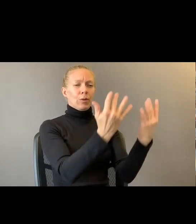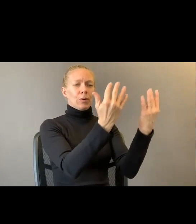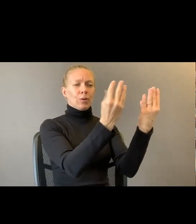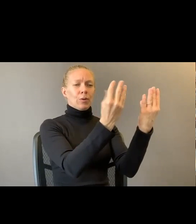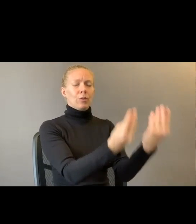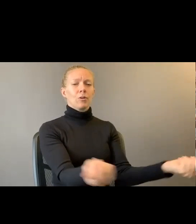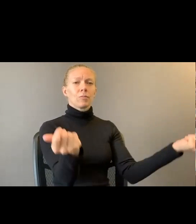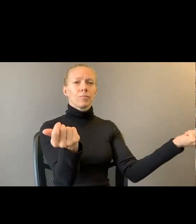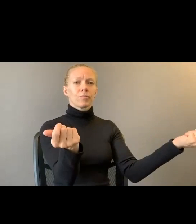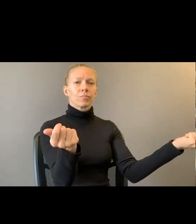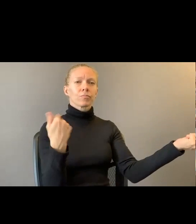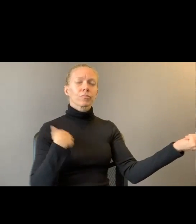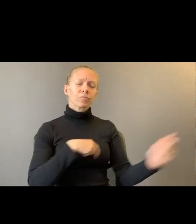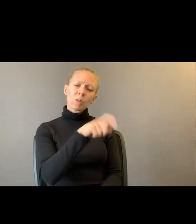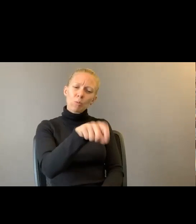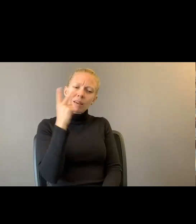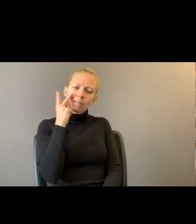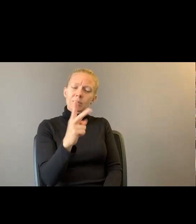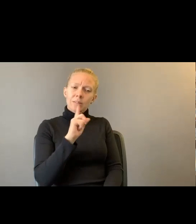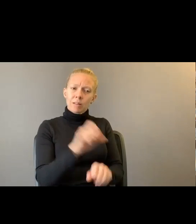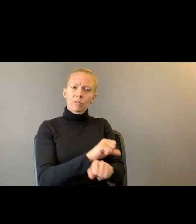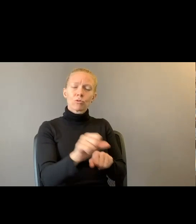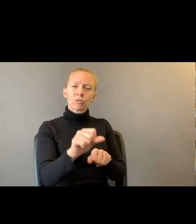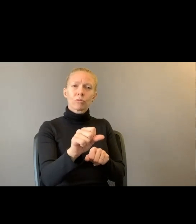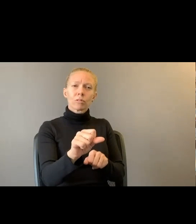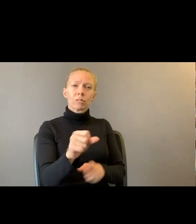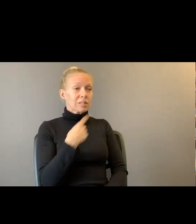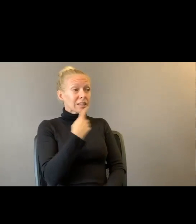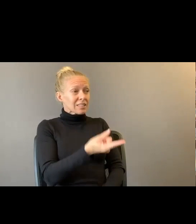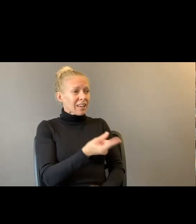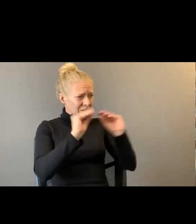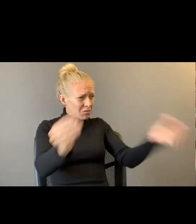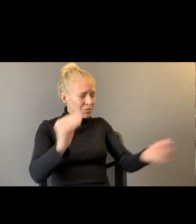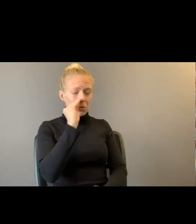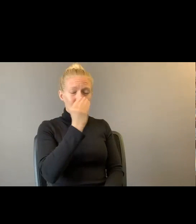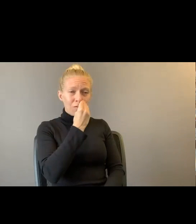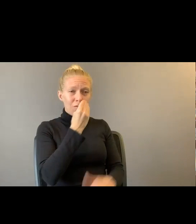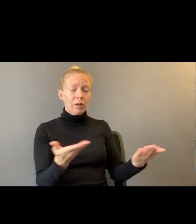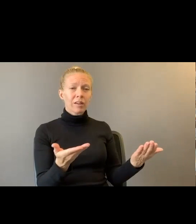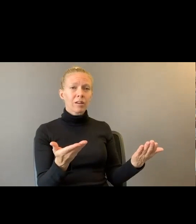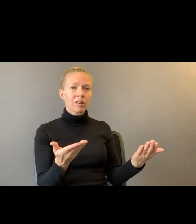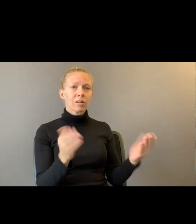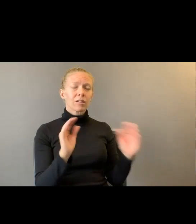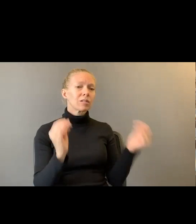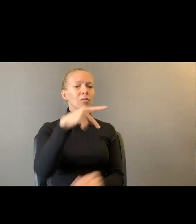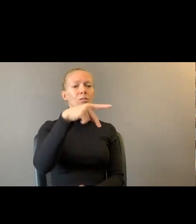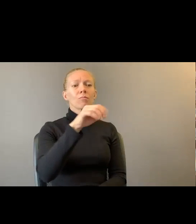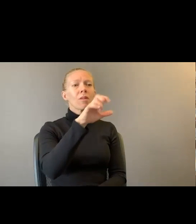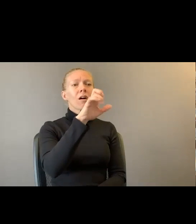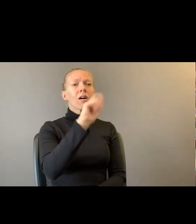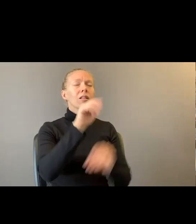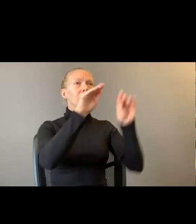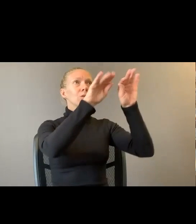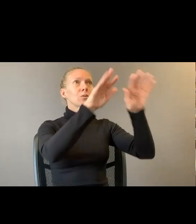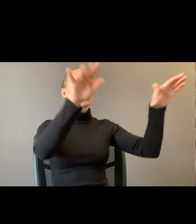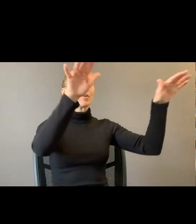truth of things. Did I say there was no flora here? No pollen shaken from the antler's round